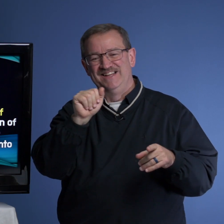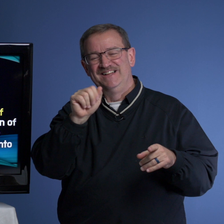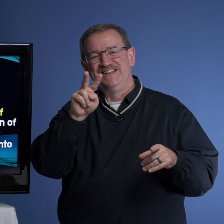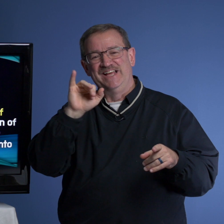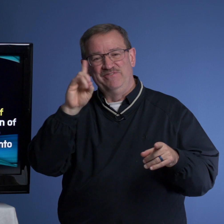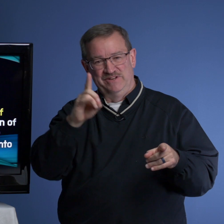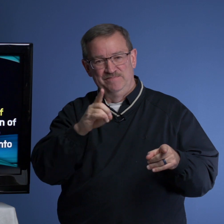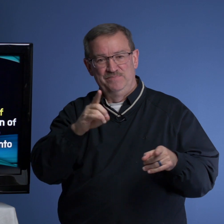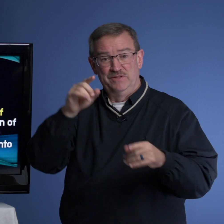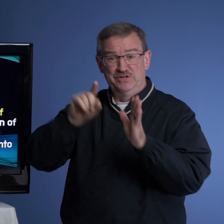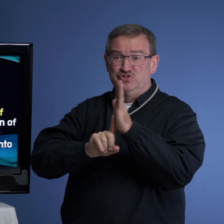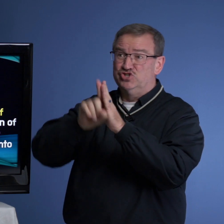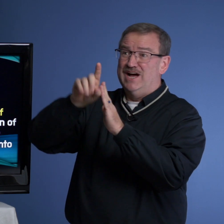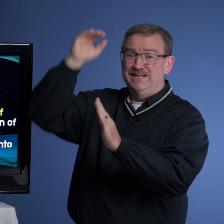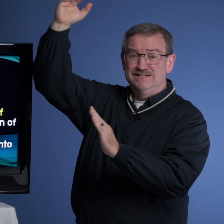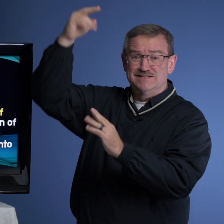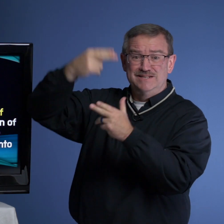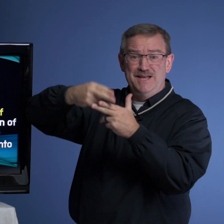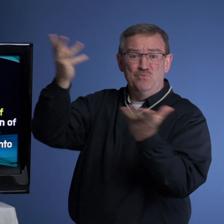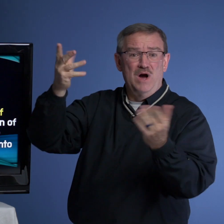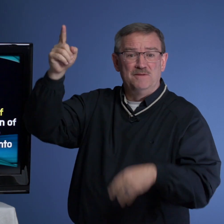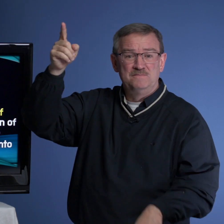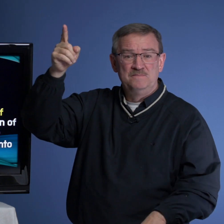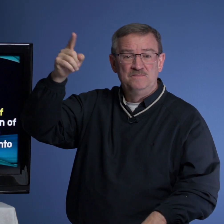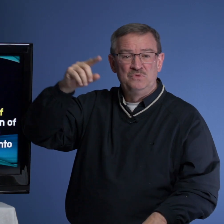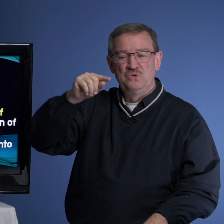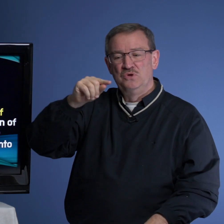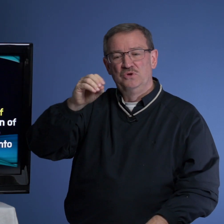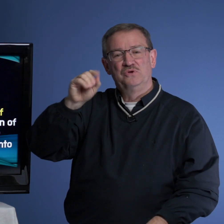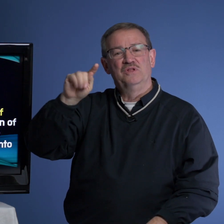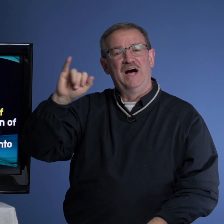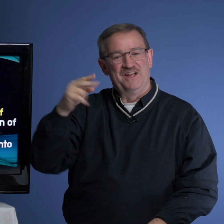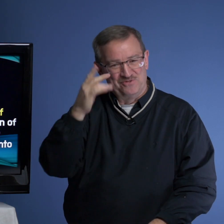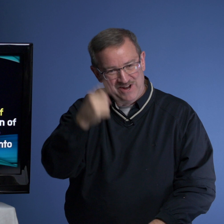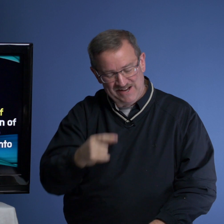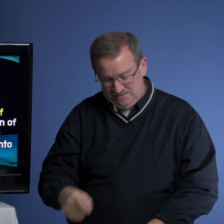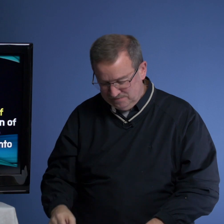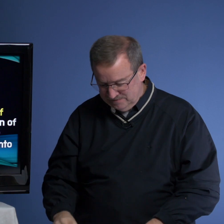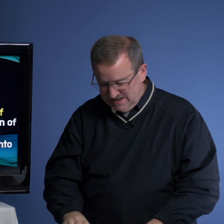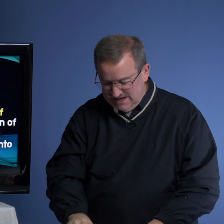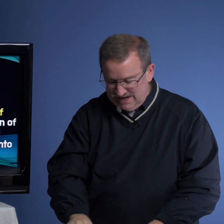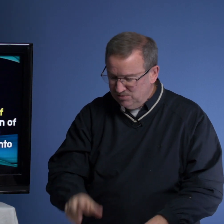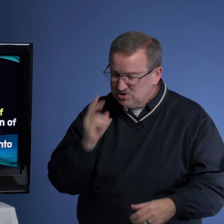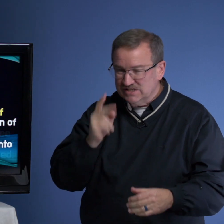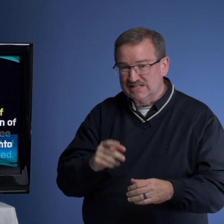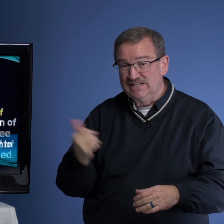David. The giant's name, what? Goliath. Right. And I want you to see,